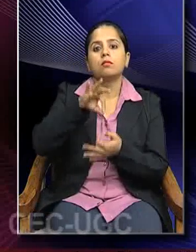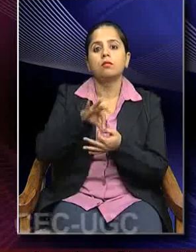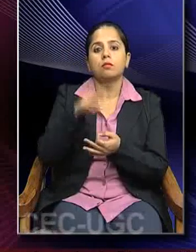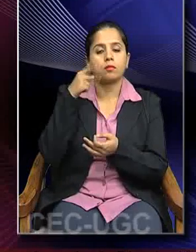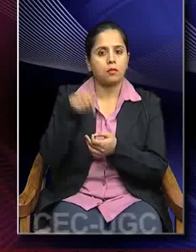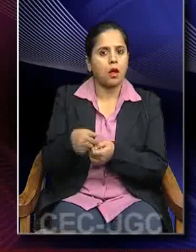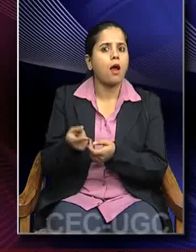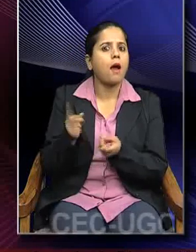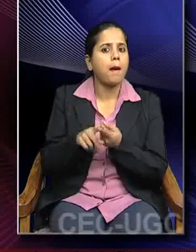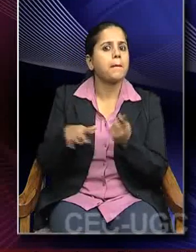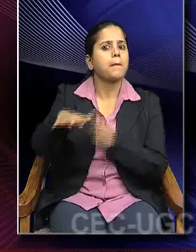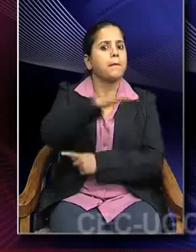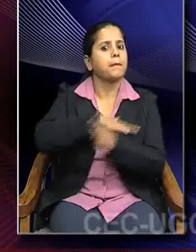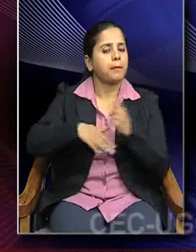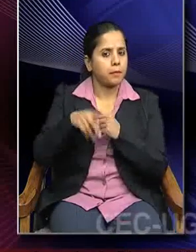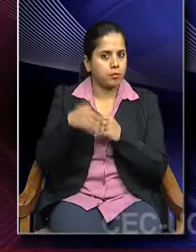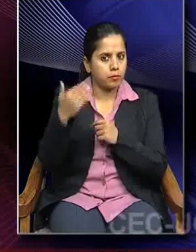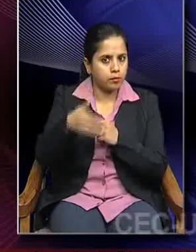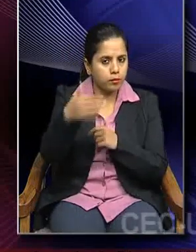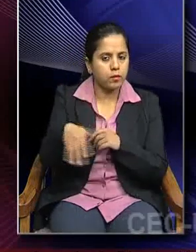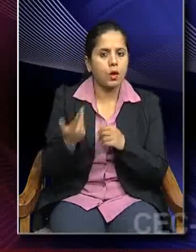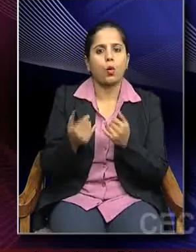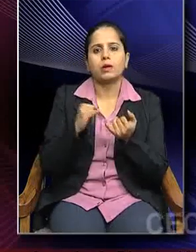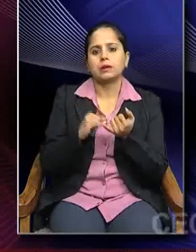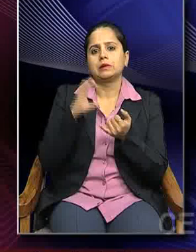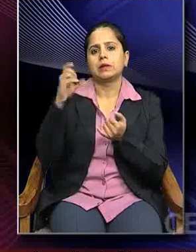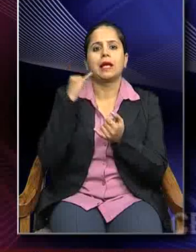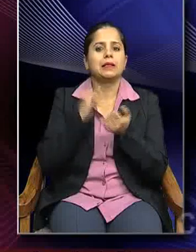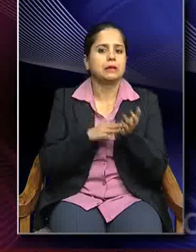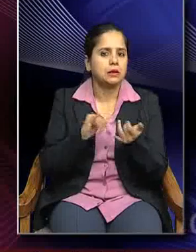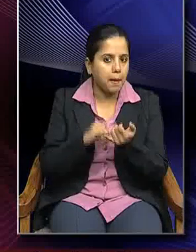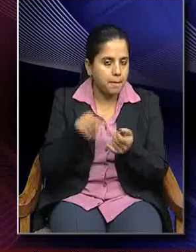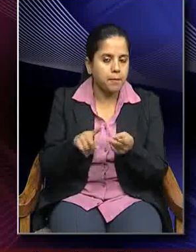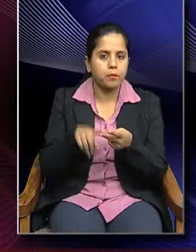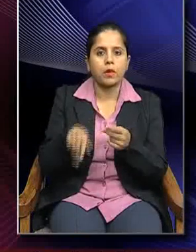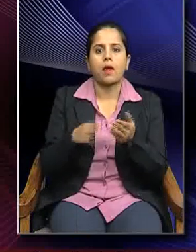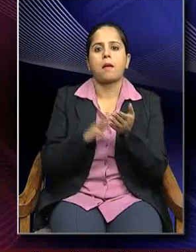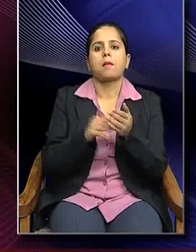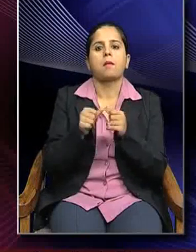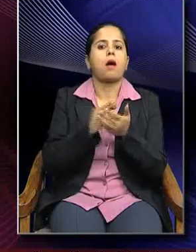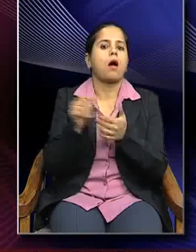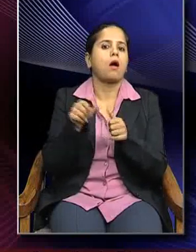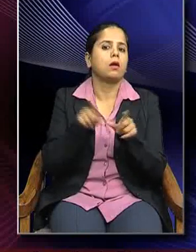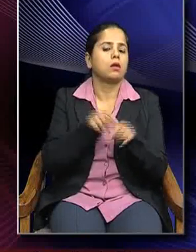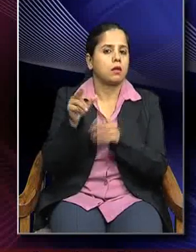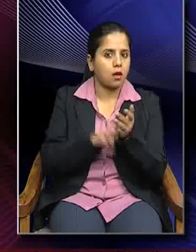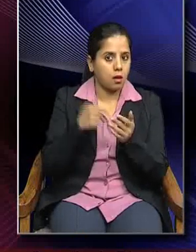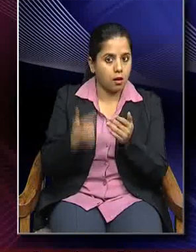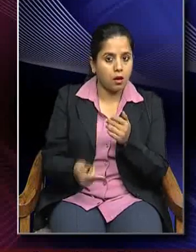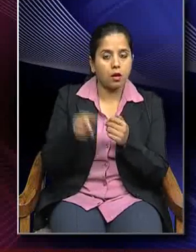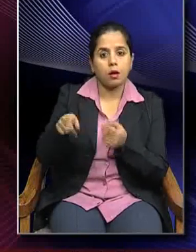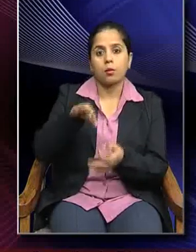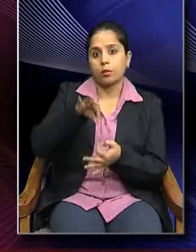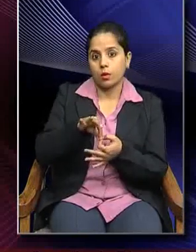undergone this schism into Mahayan and Hinyan and Mahayan Buddhism